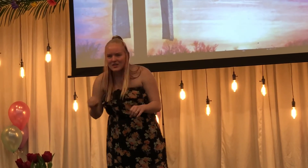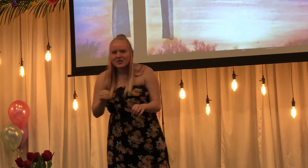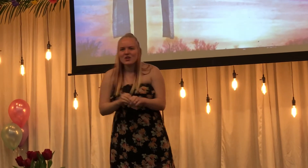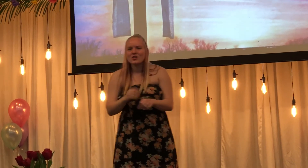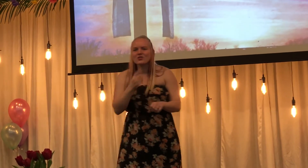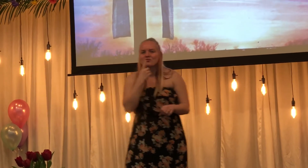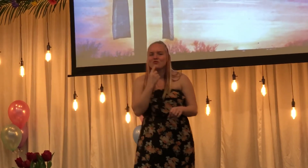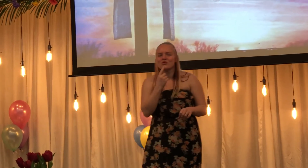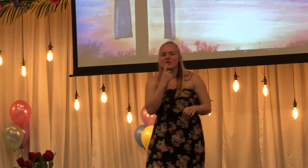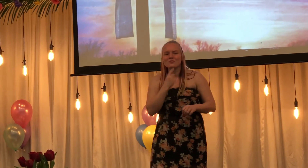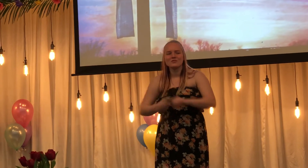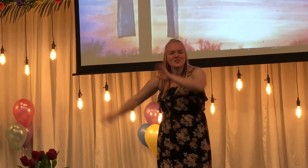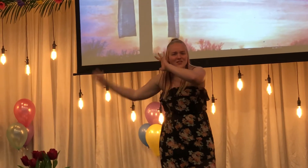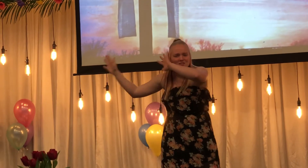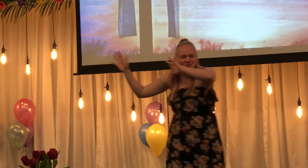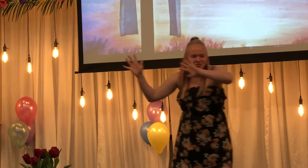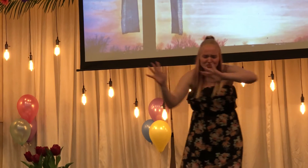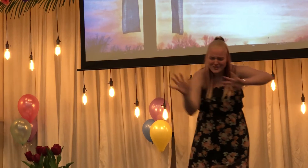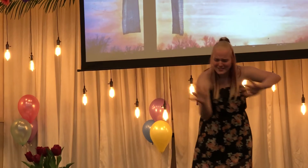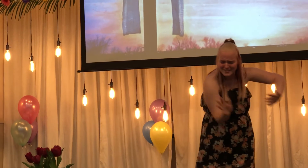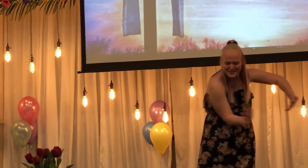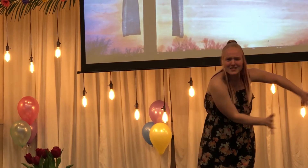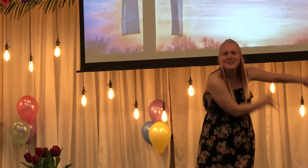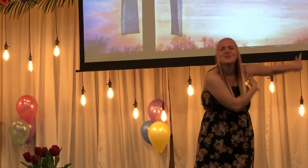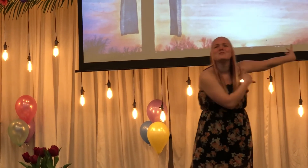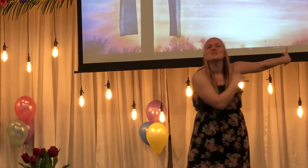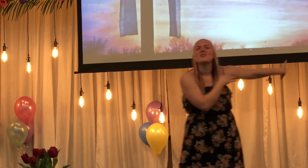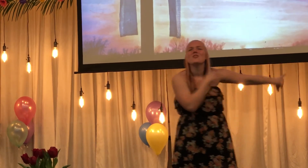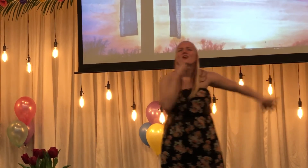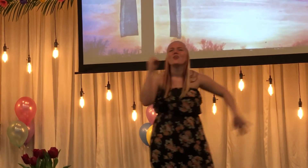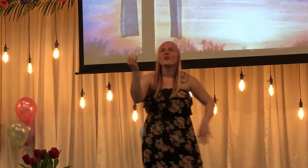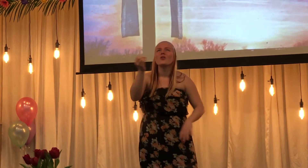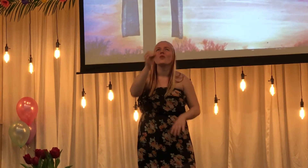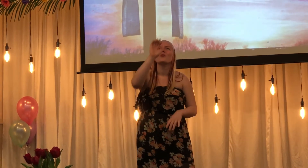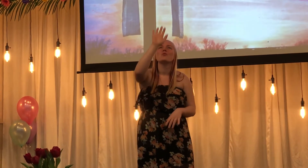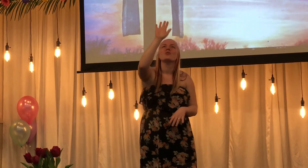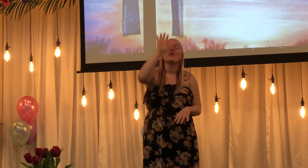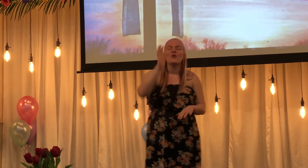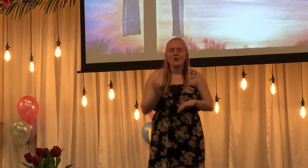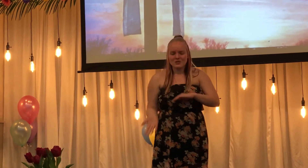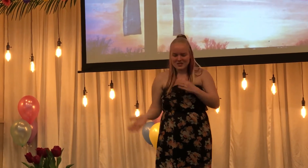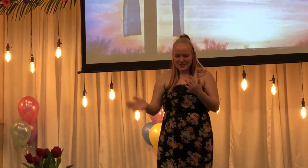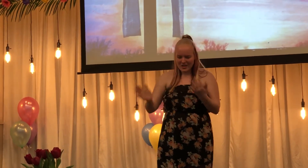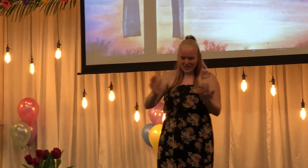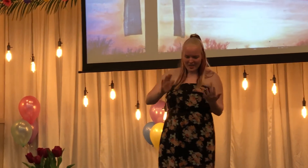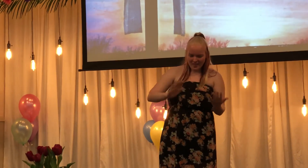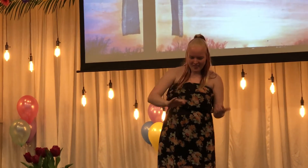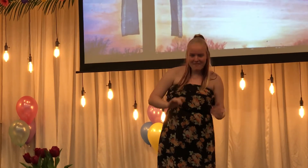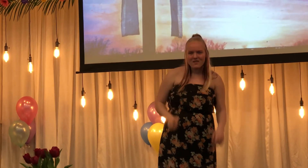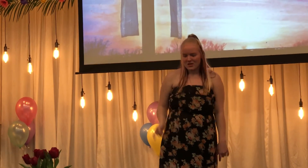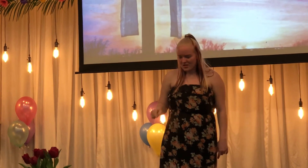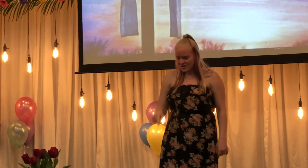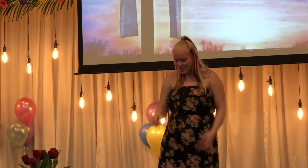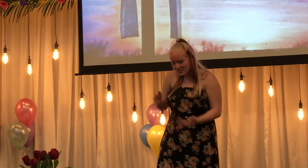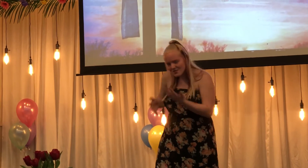can crimson streams Oh, your love is